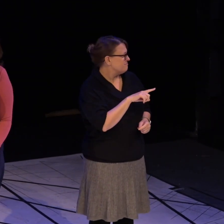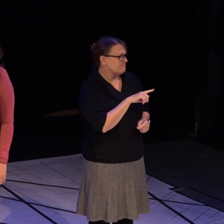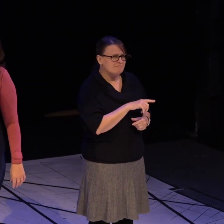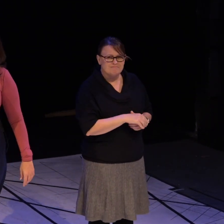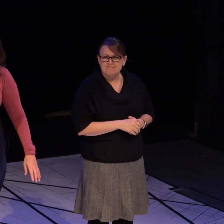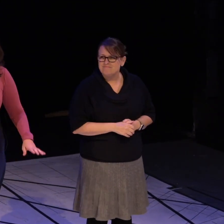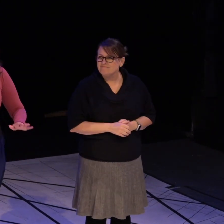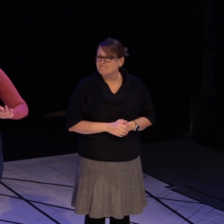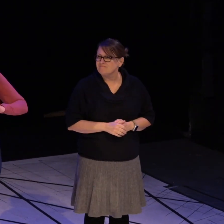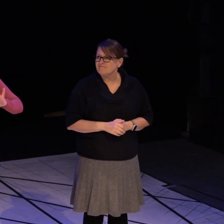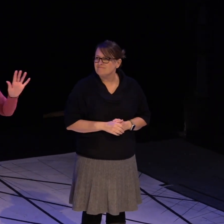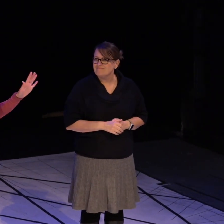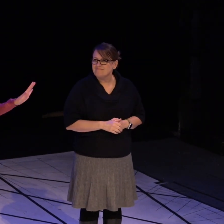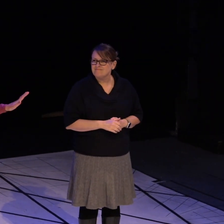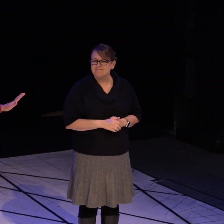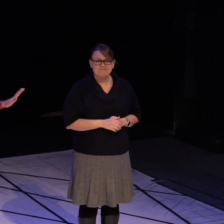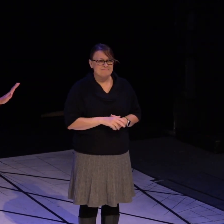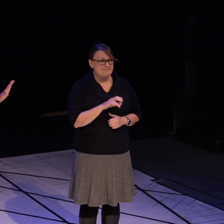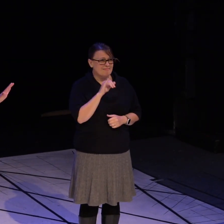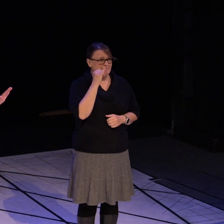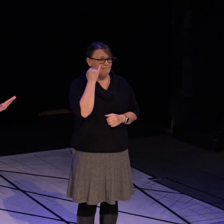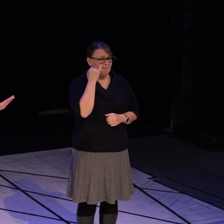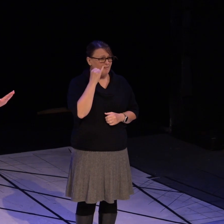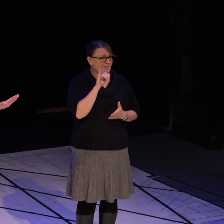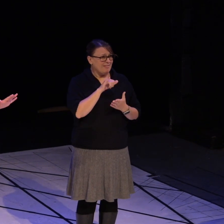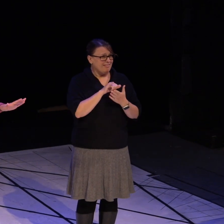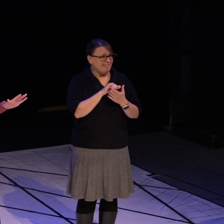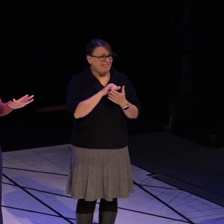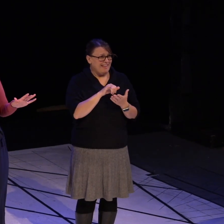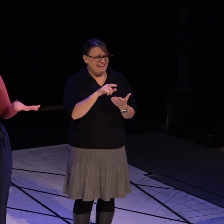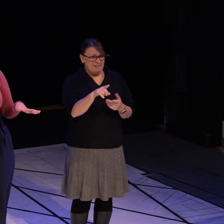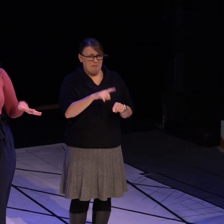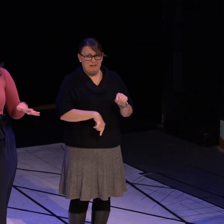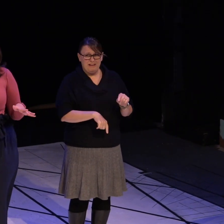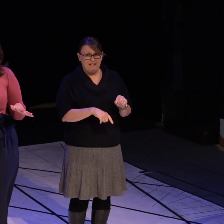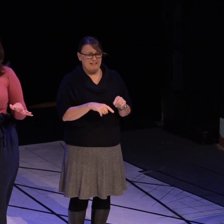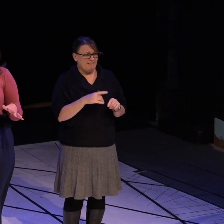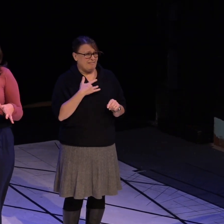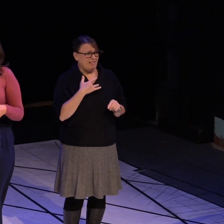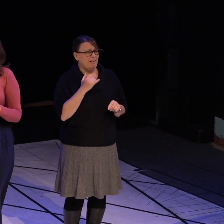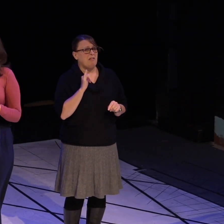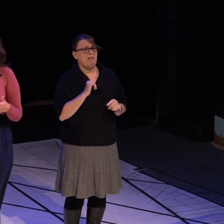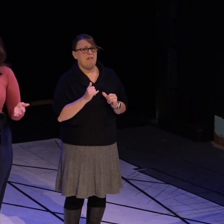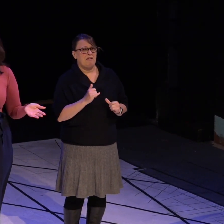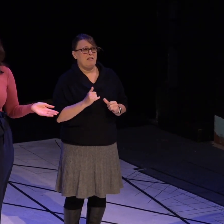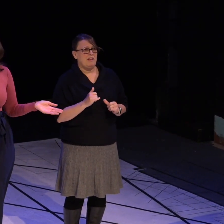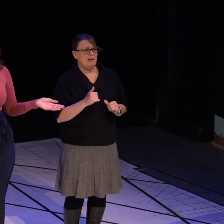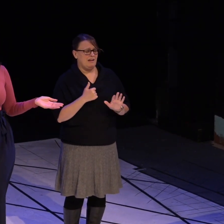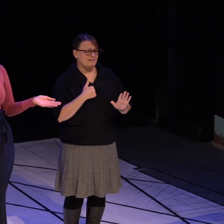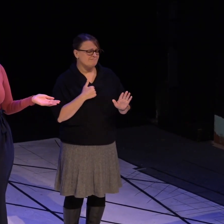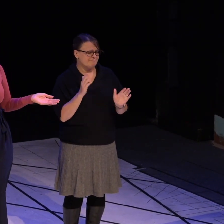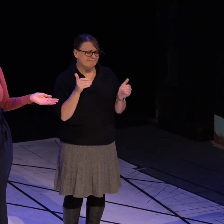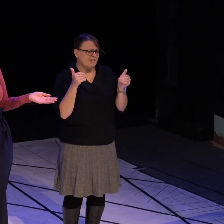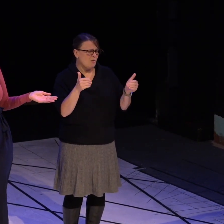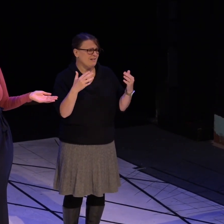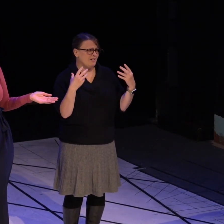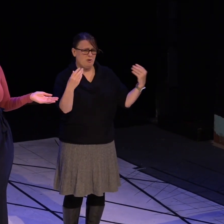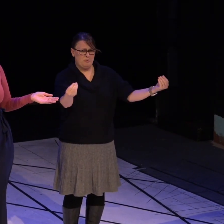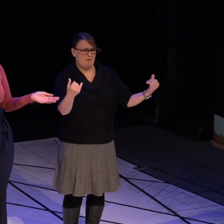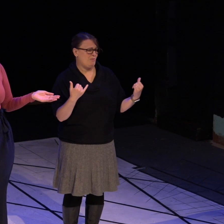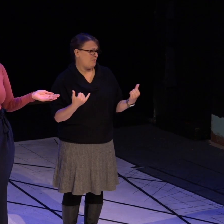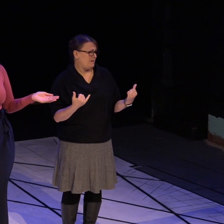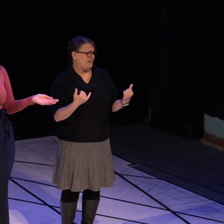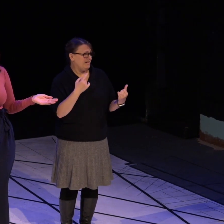And if those scenarios, if you cannot identify with those scenarios, I invite you to leave now, because clearly